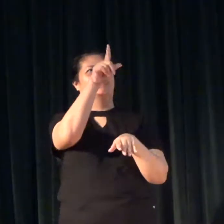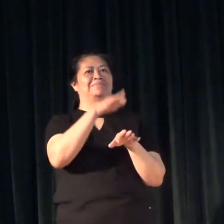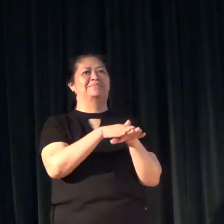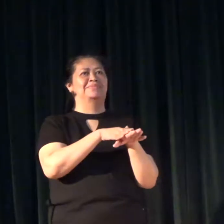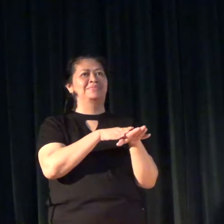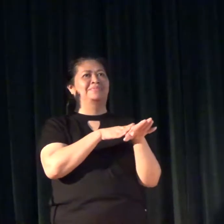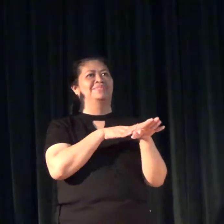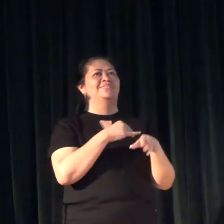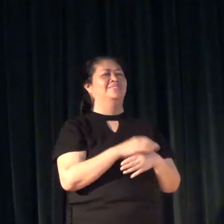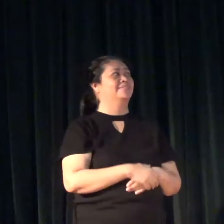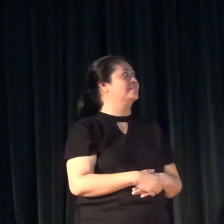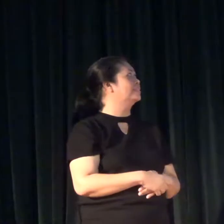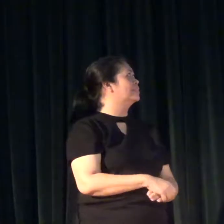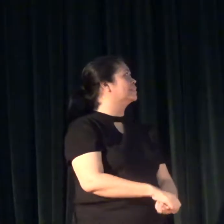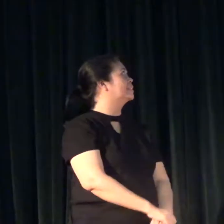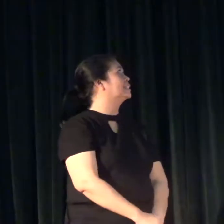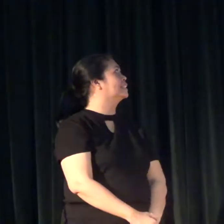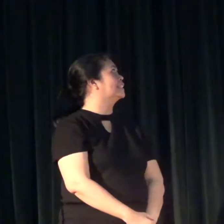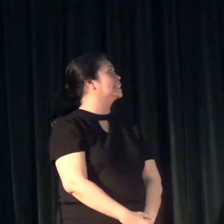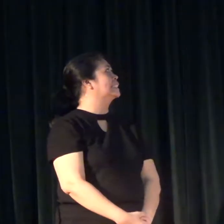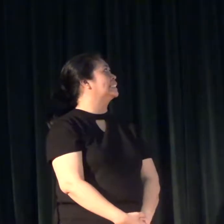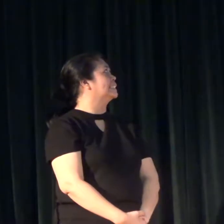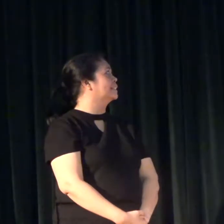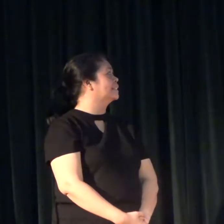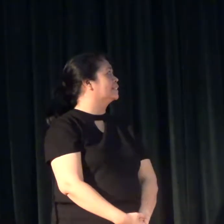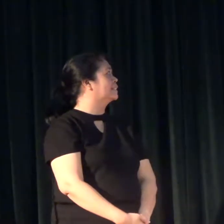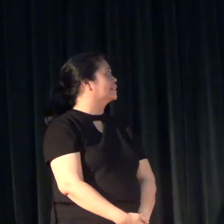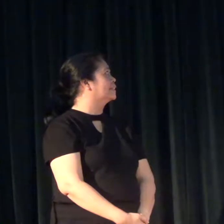I should be more patient.